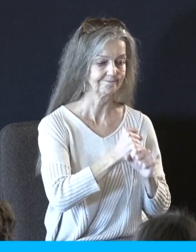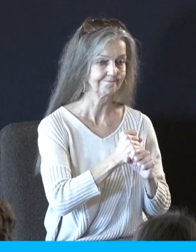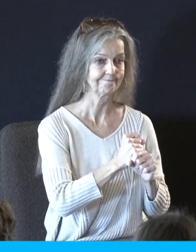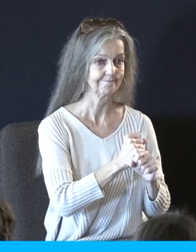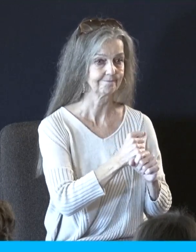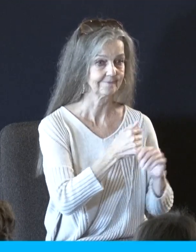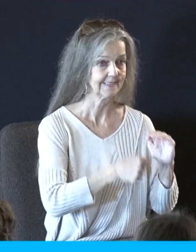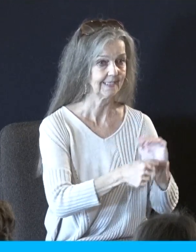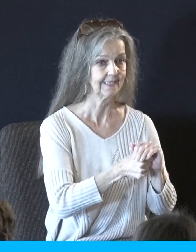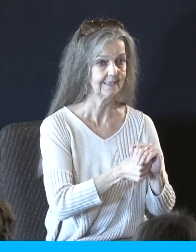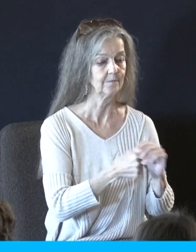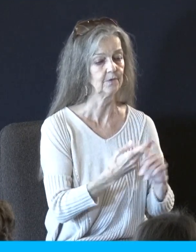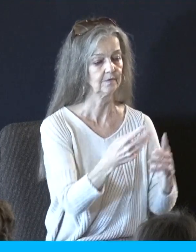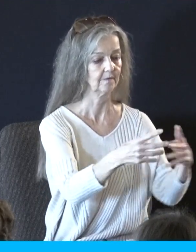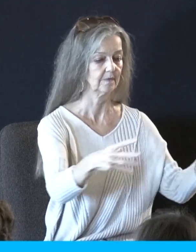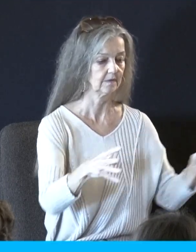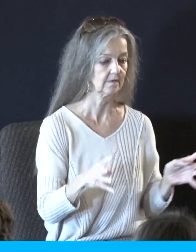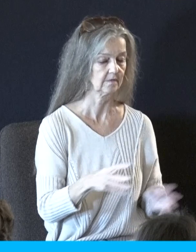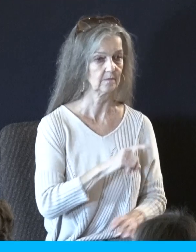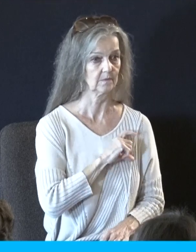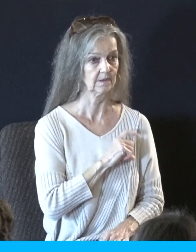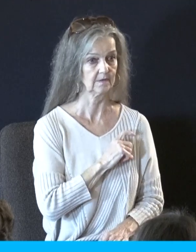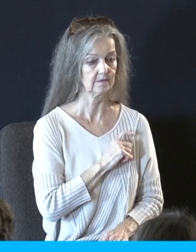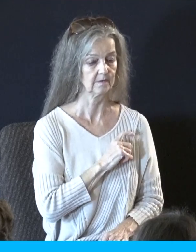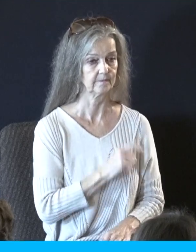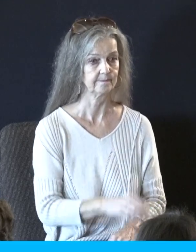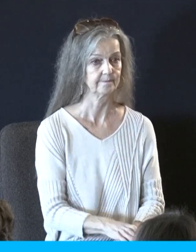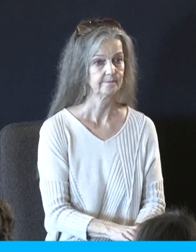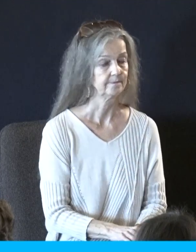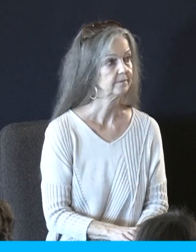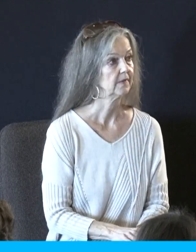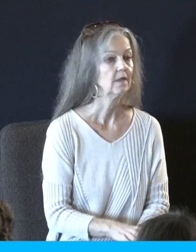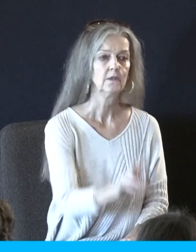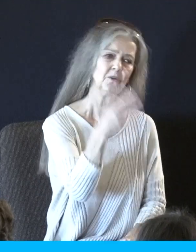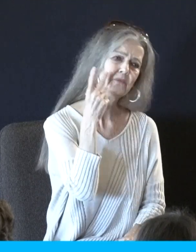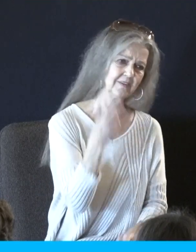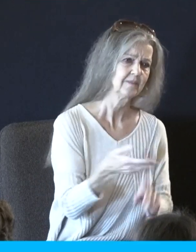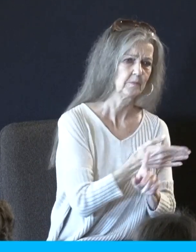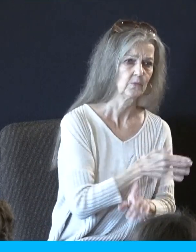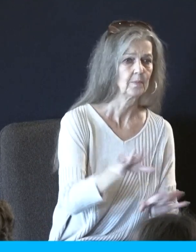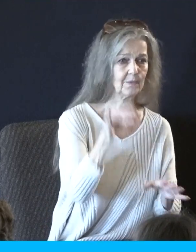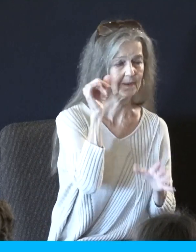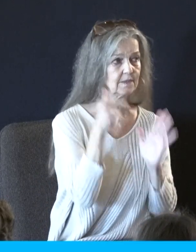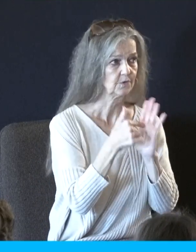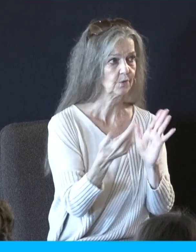world using fences and police and the threat of force. Okay, now you've seen this before, but I want to remind you you had to crawl under a fence to